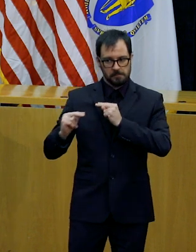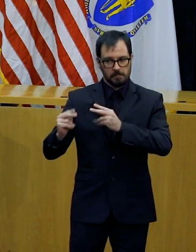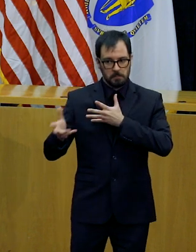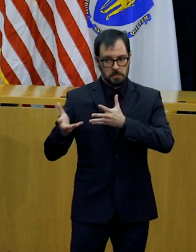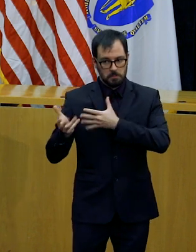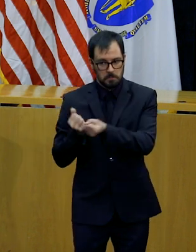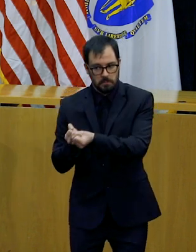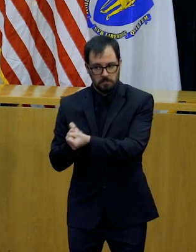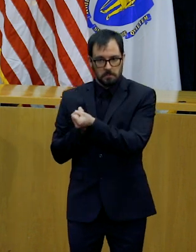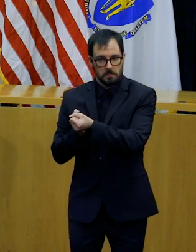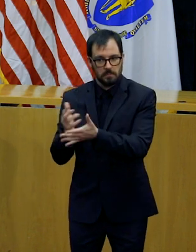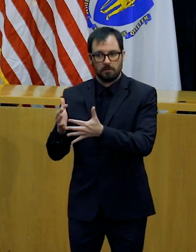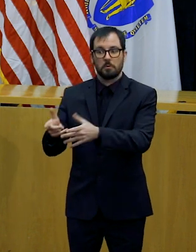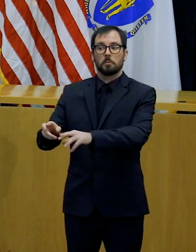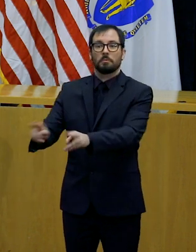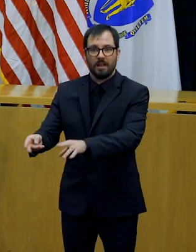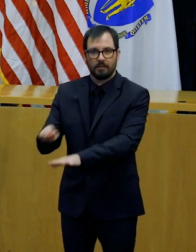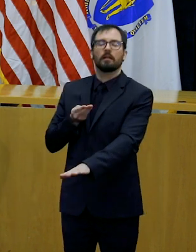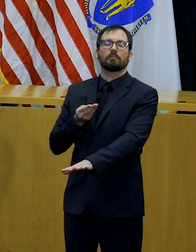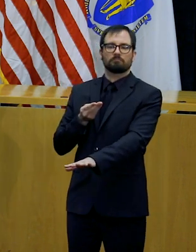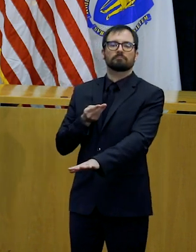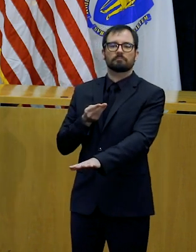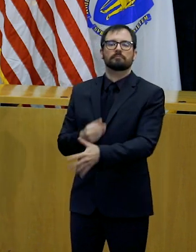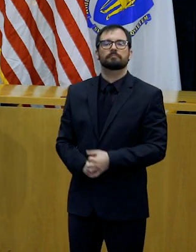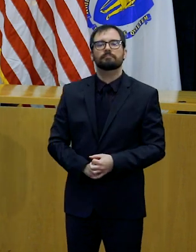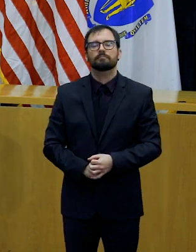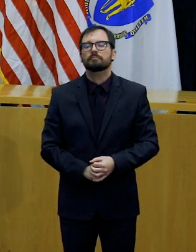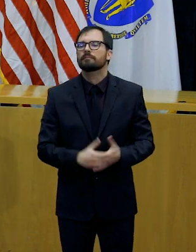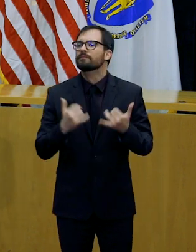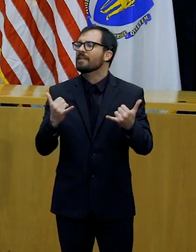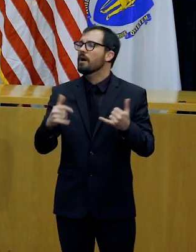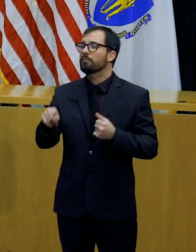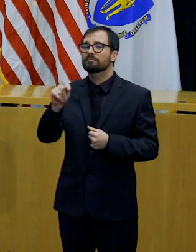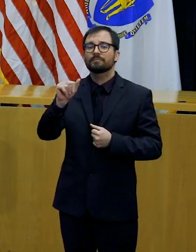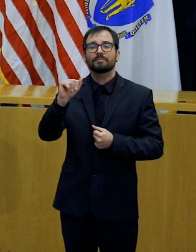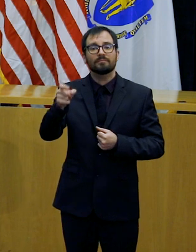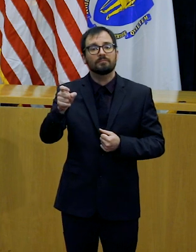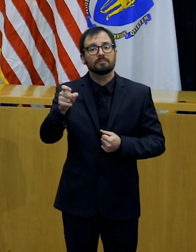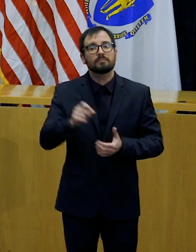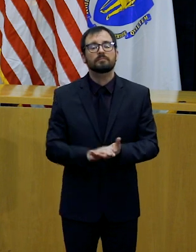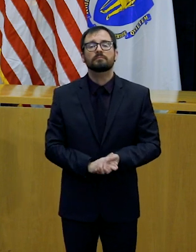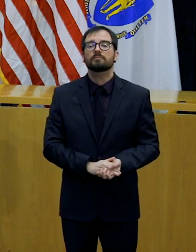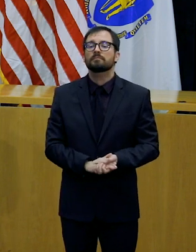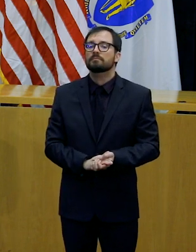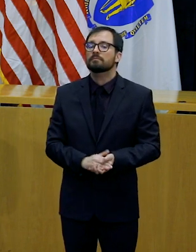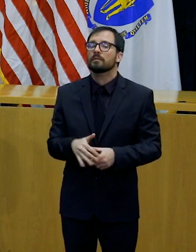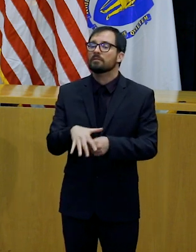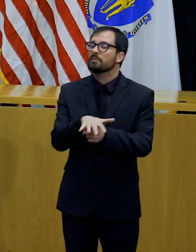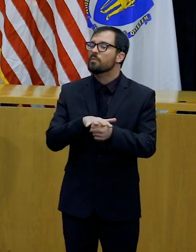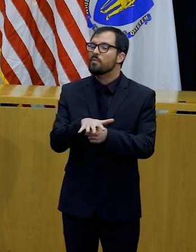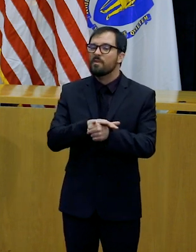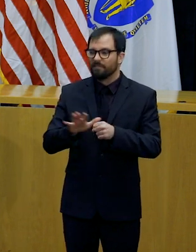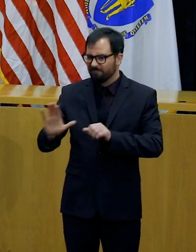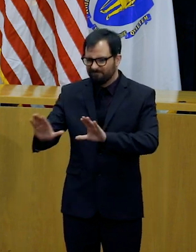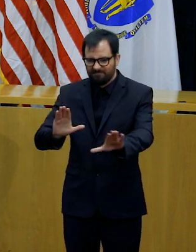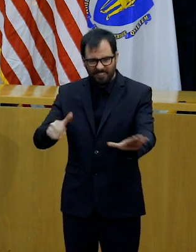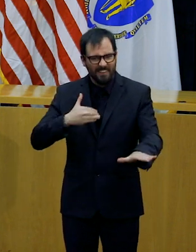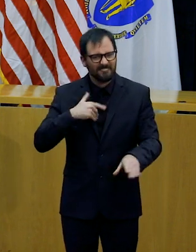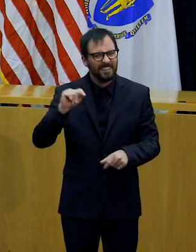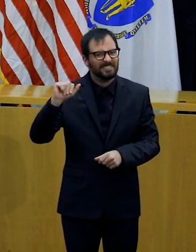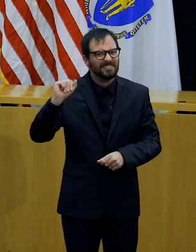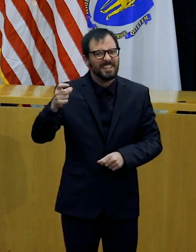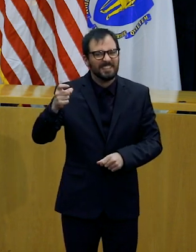our taxpayers, our local taxpayers, giving them more flexibility to pay their taxes without incurring